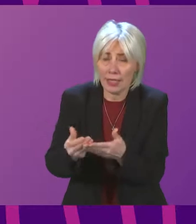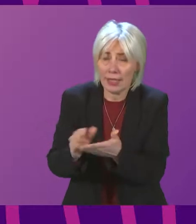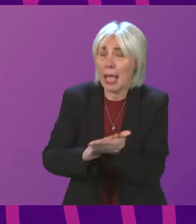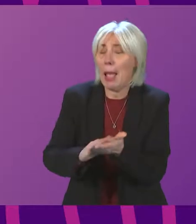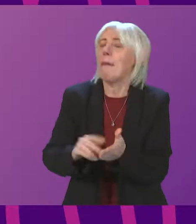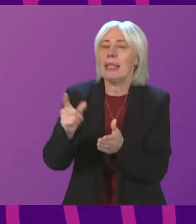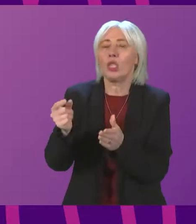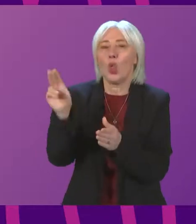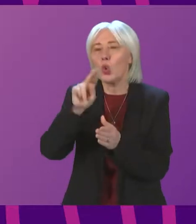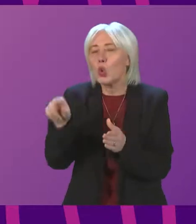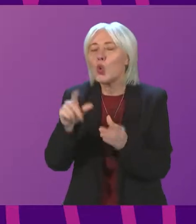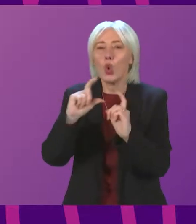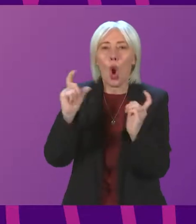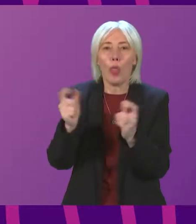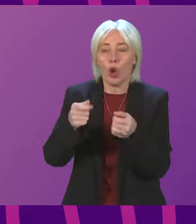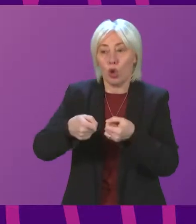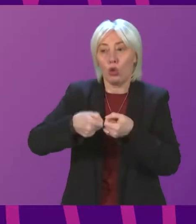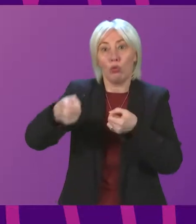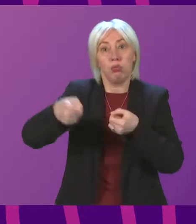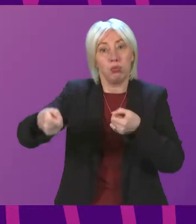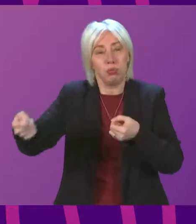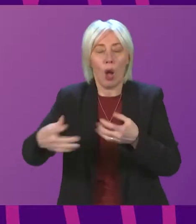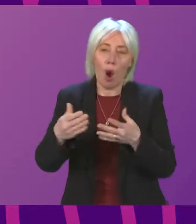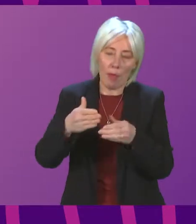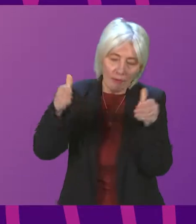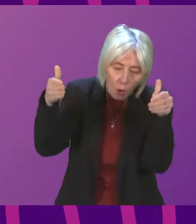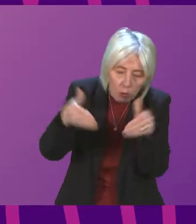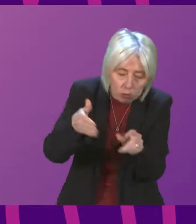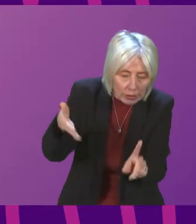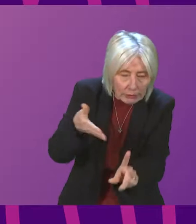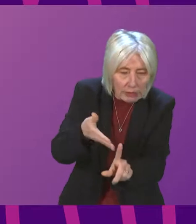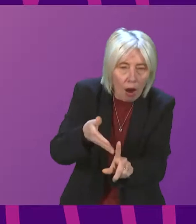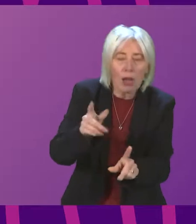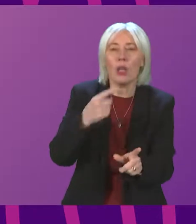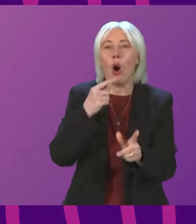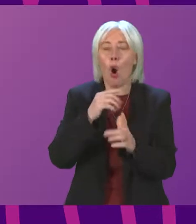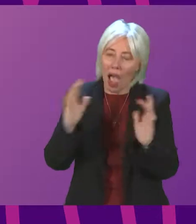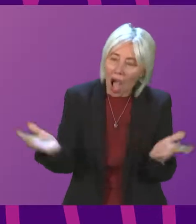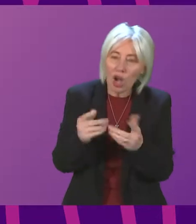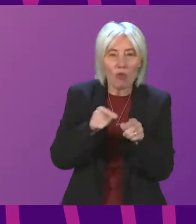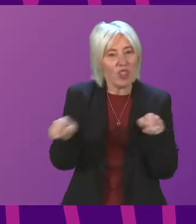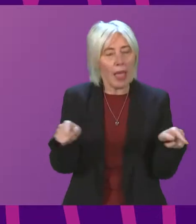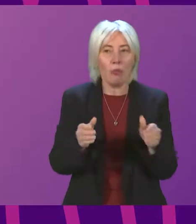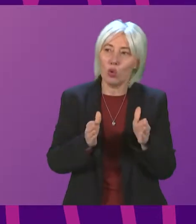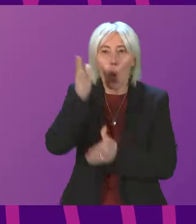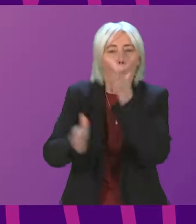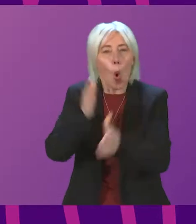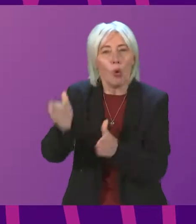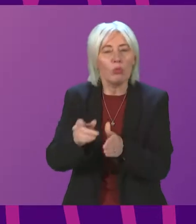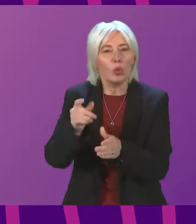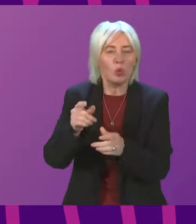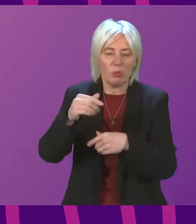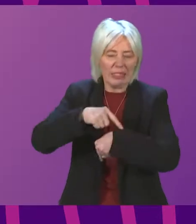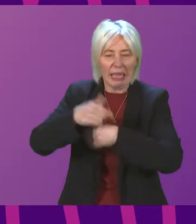colleges to broaden that existing officer for targeted learners or through promotion and encourage those learners to attend existing sessions.